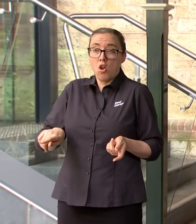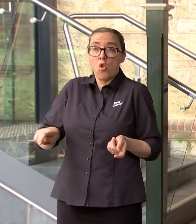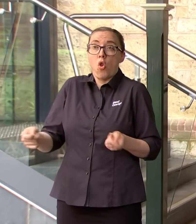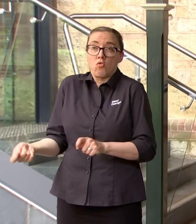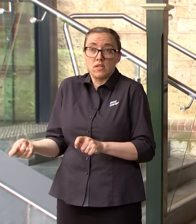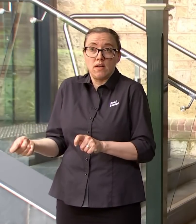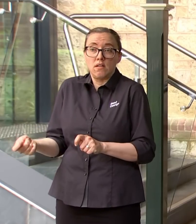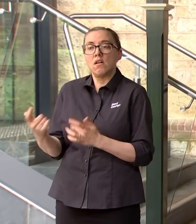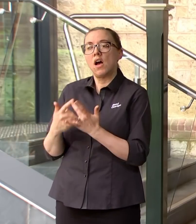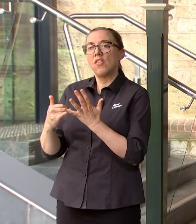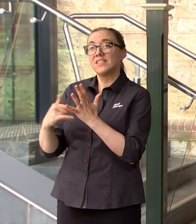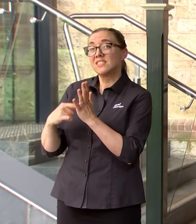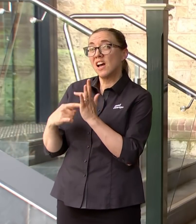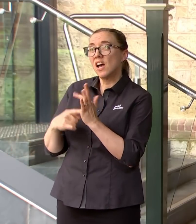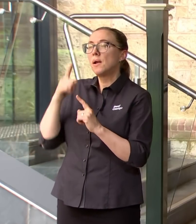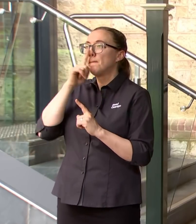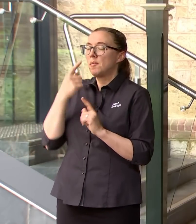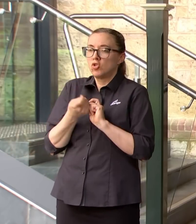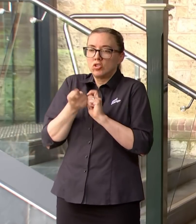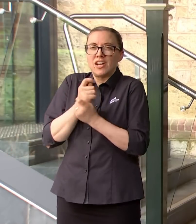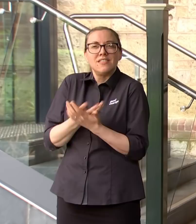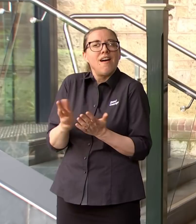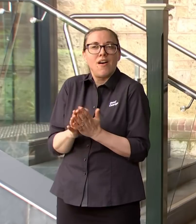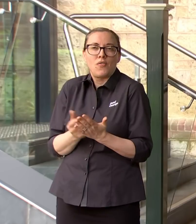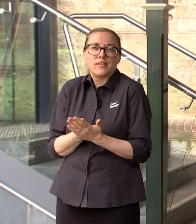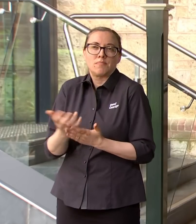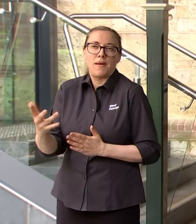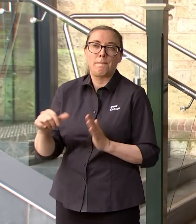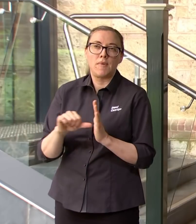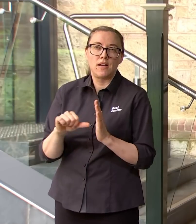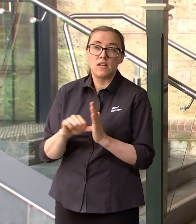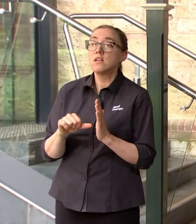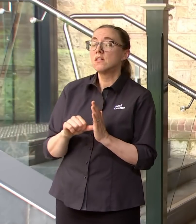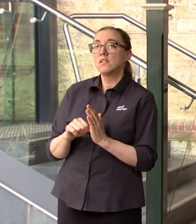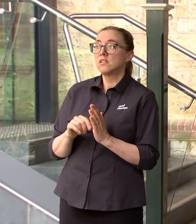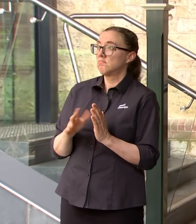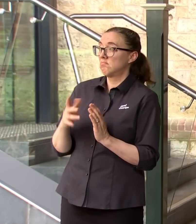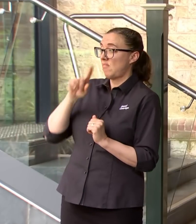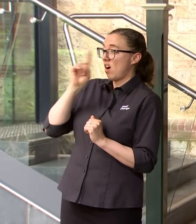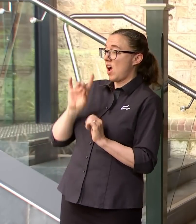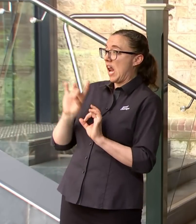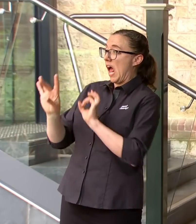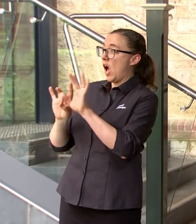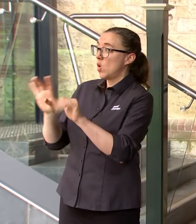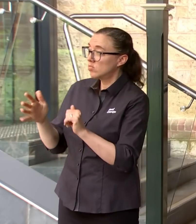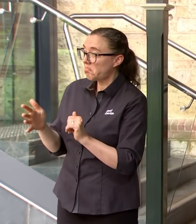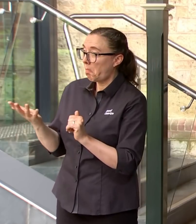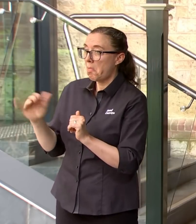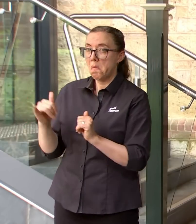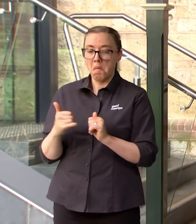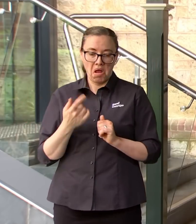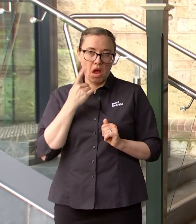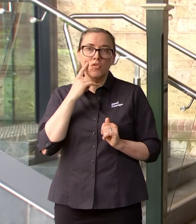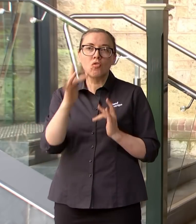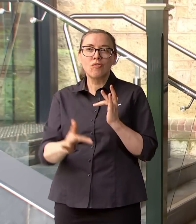was there often a change in spending or a shift in spending people moved to other categories but I